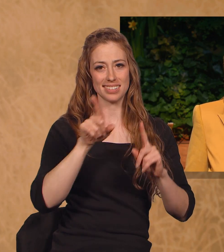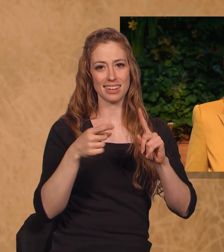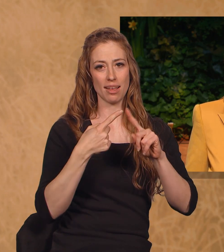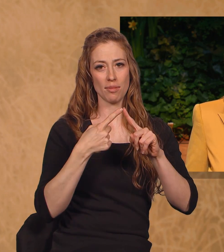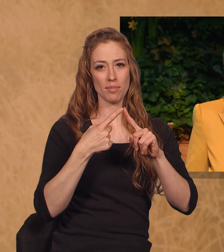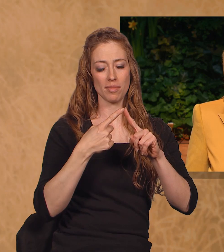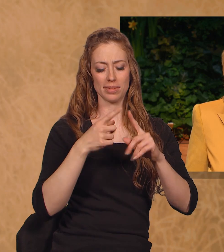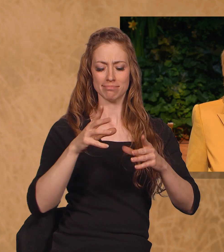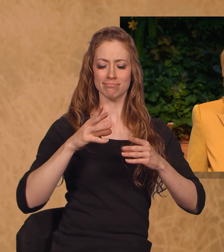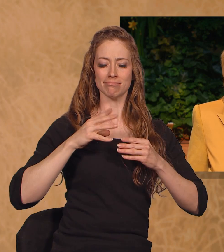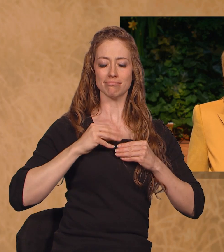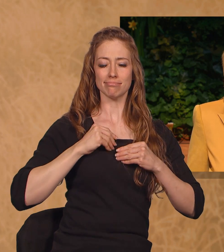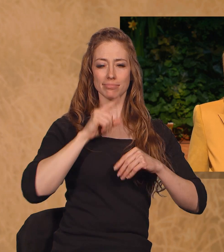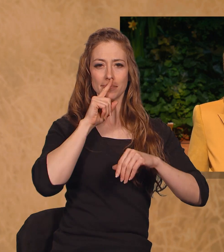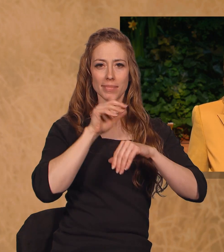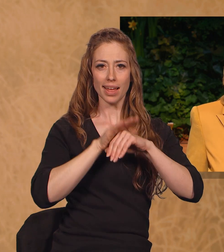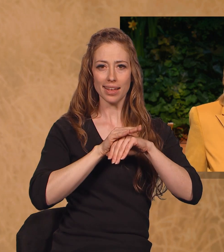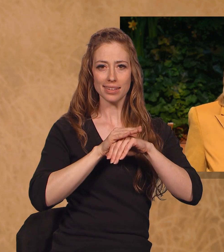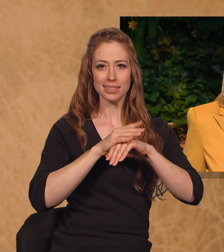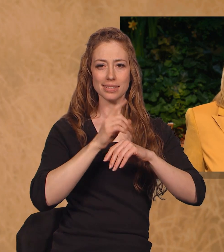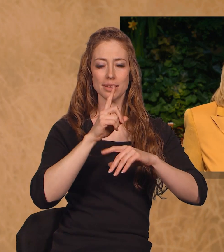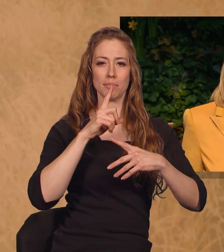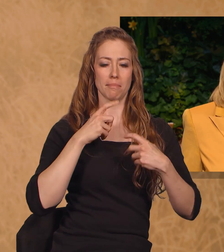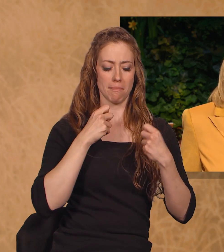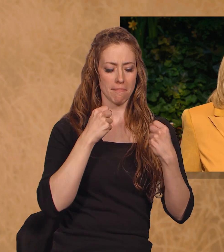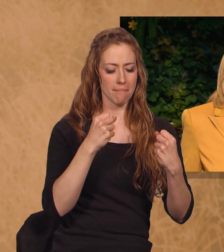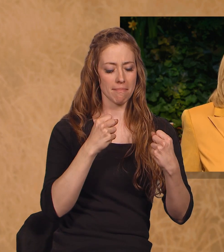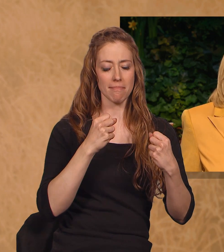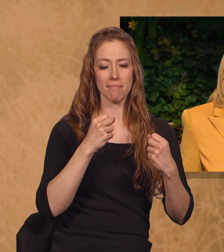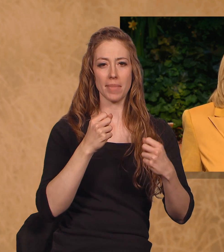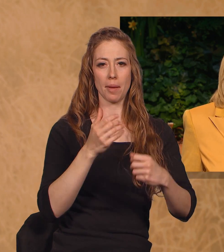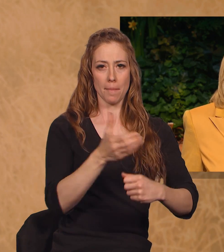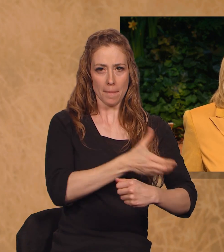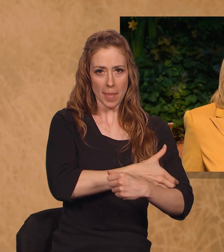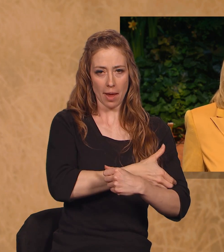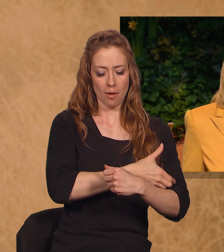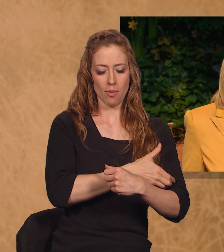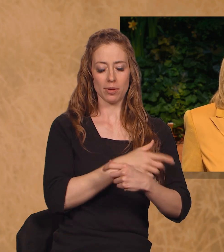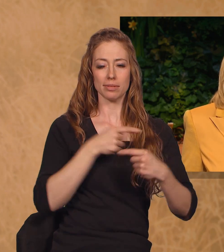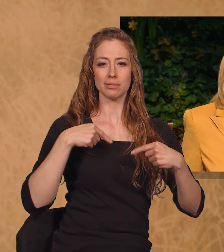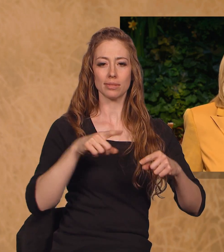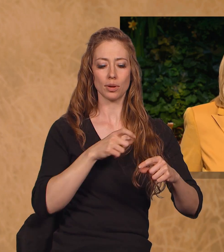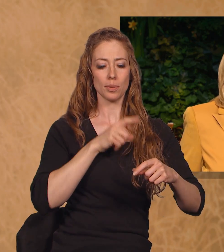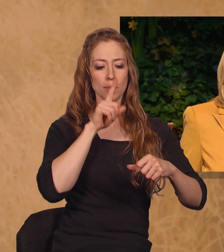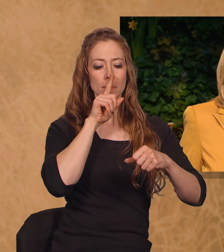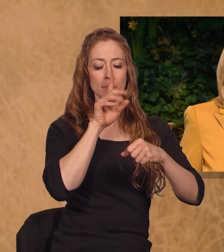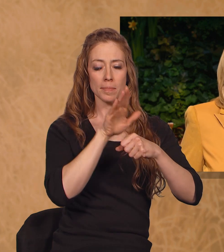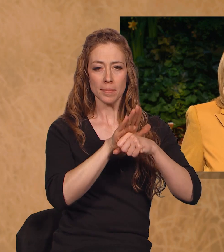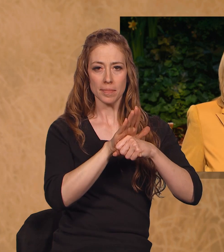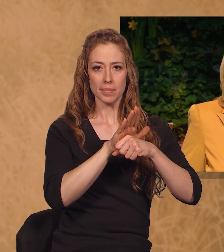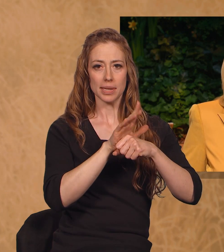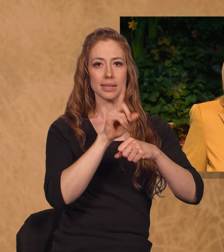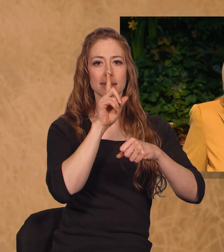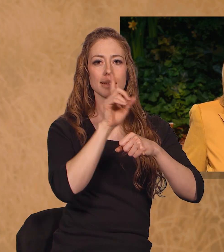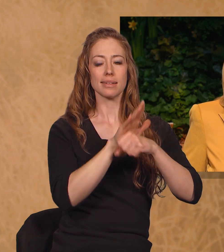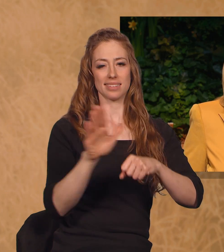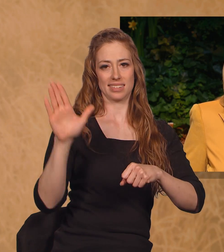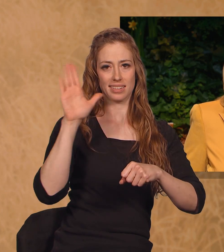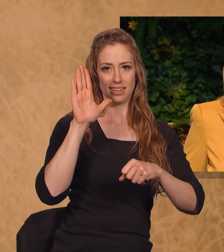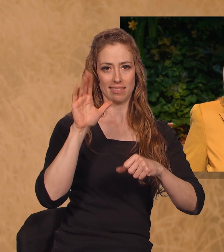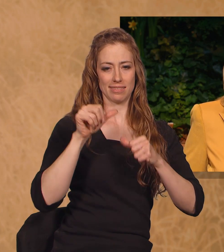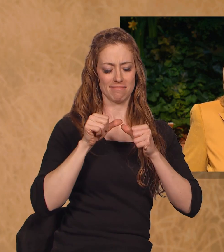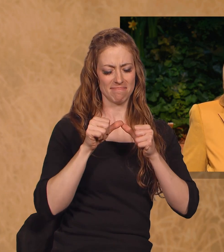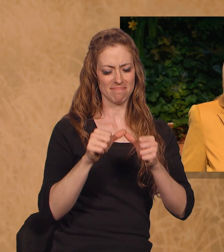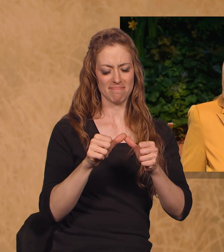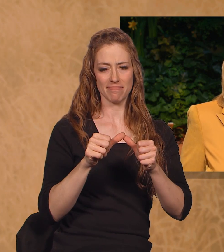power that await you as you make and keep sacred covenants. When our daughter Emmy was a little